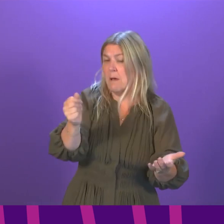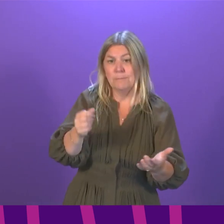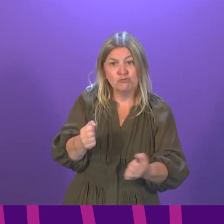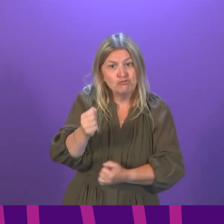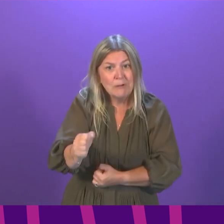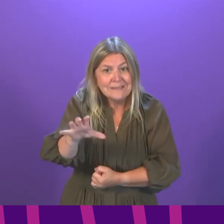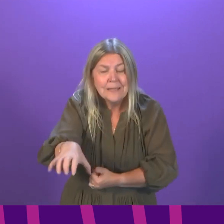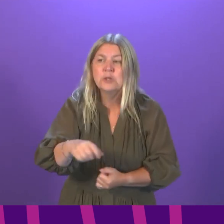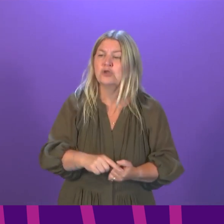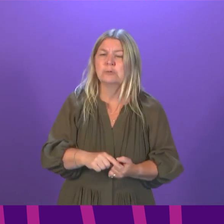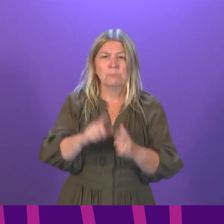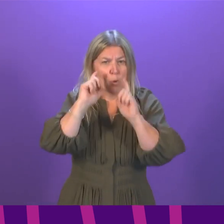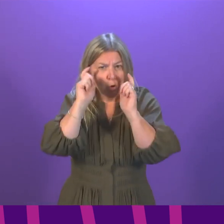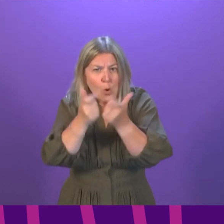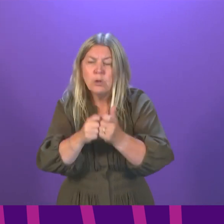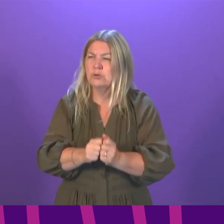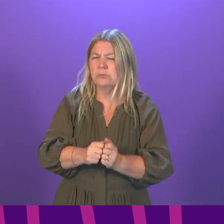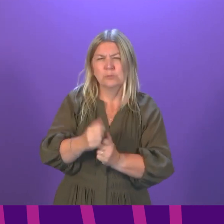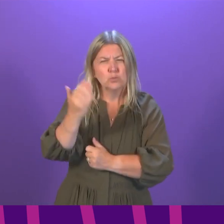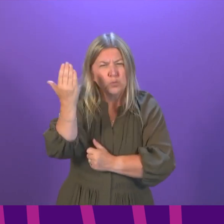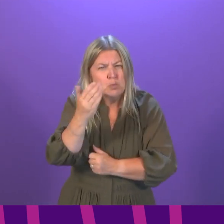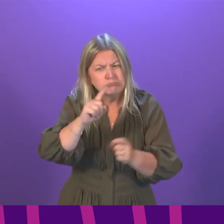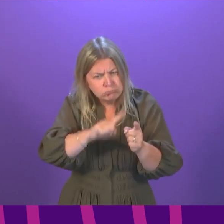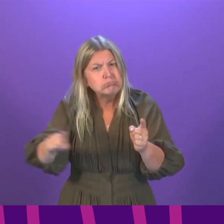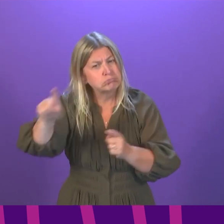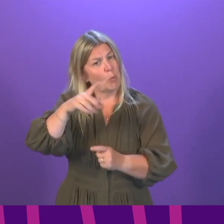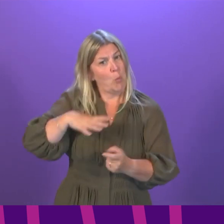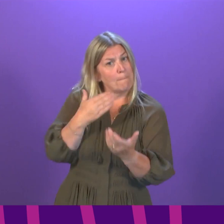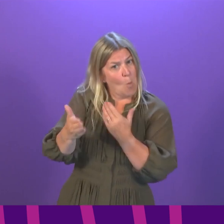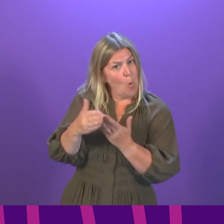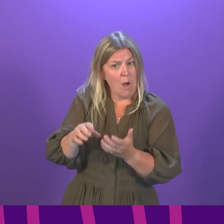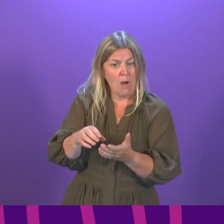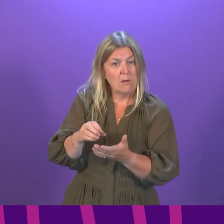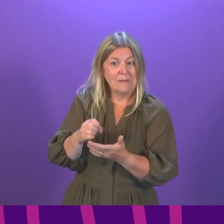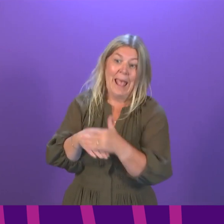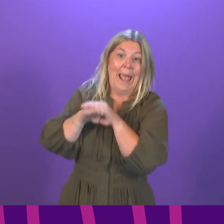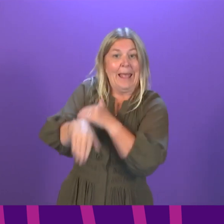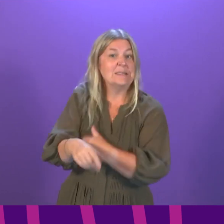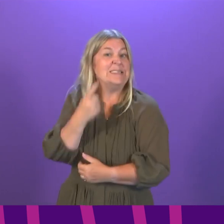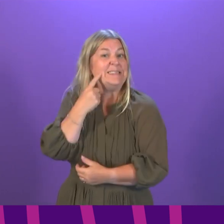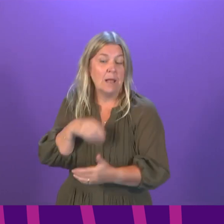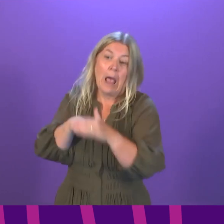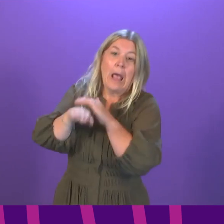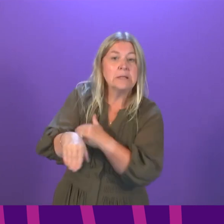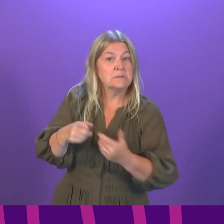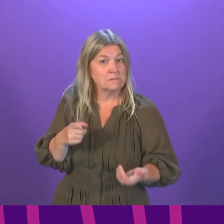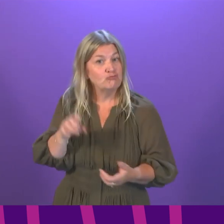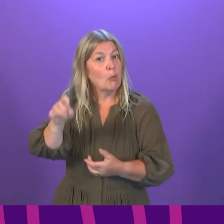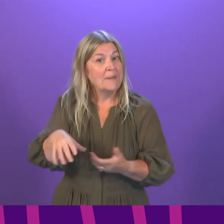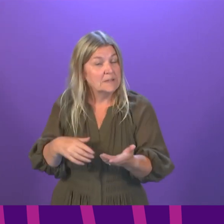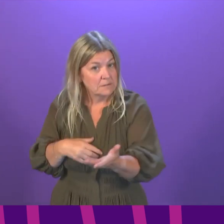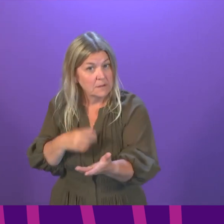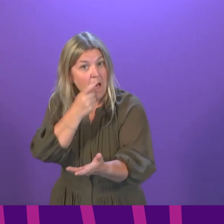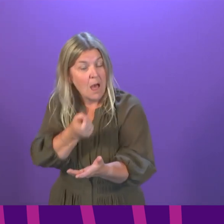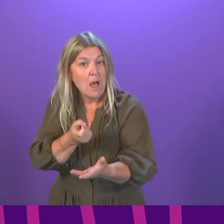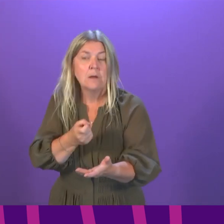When will that commence? In low uptake areas, we will mostly consider looking at door-to-door vaccinations to ensure that we increase